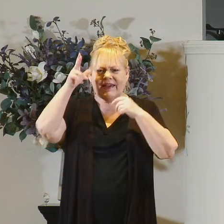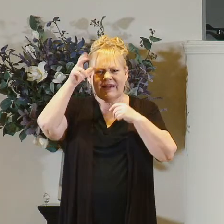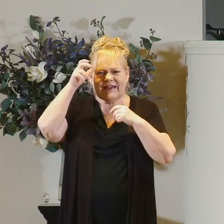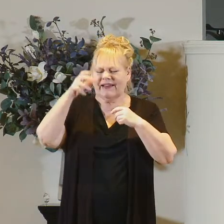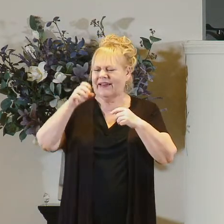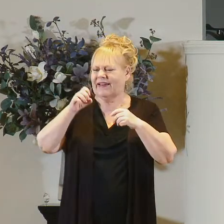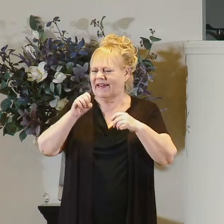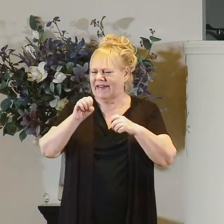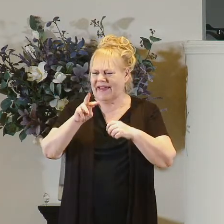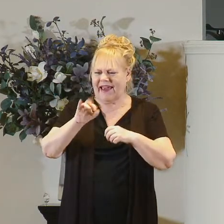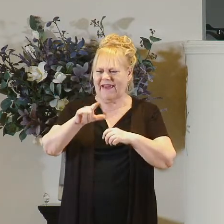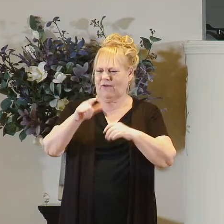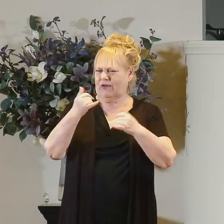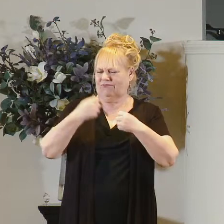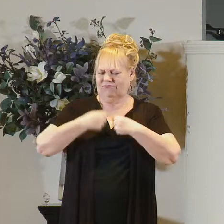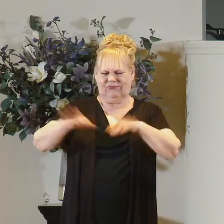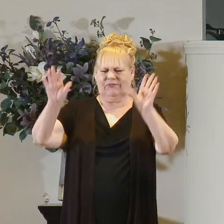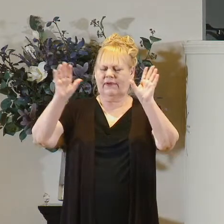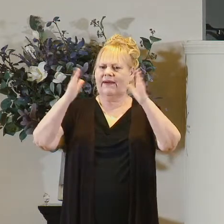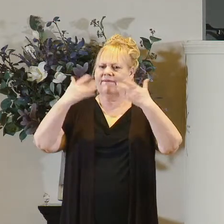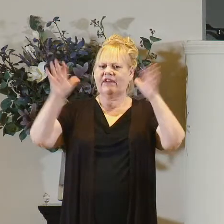now and just be done with it